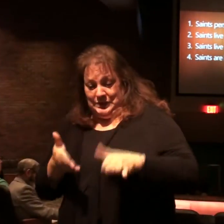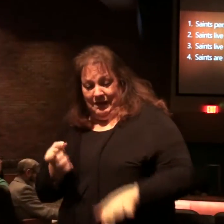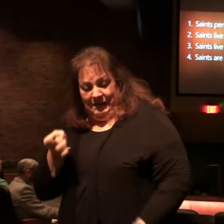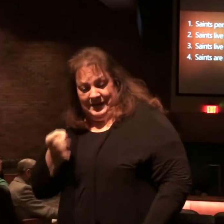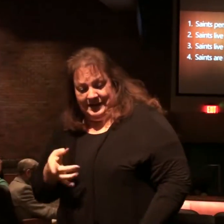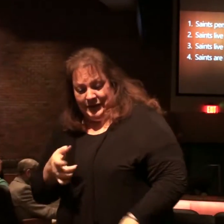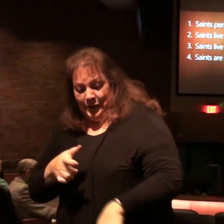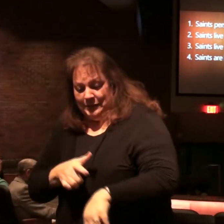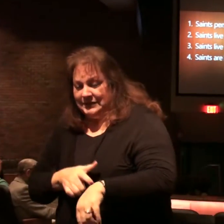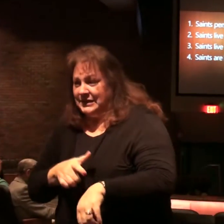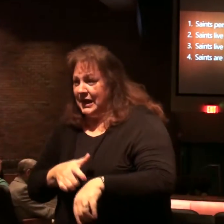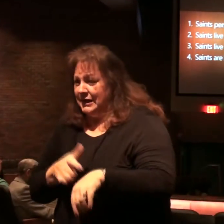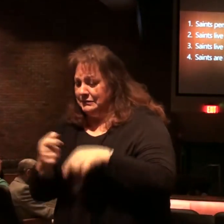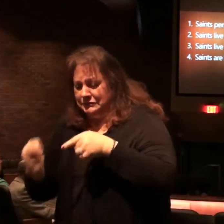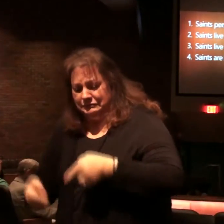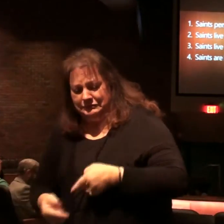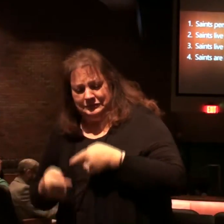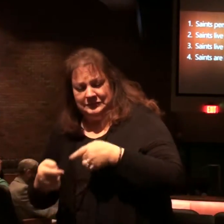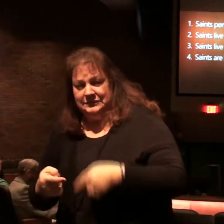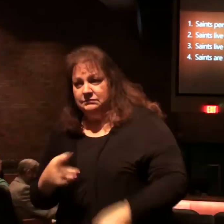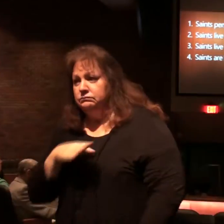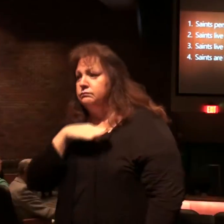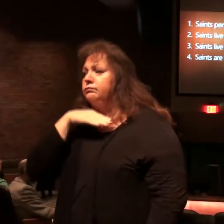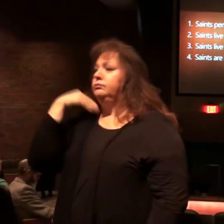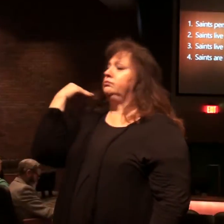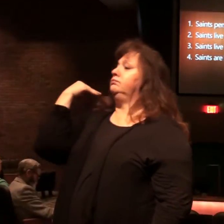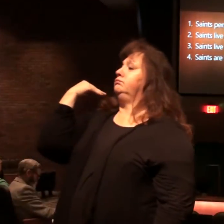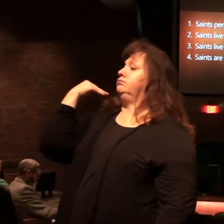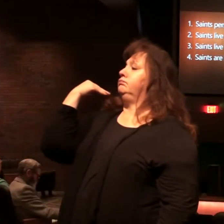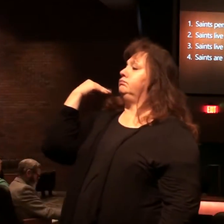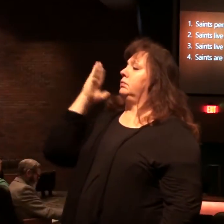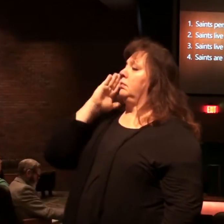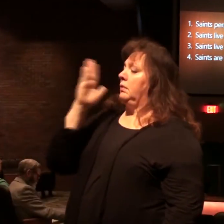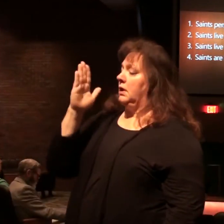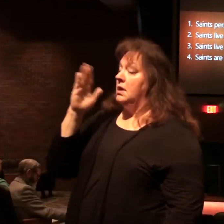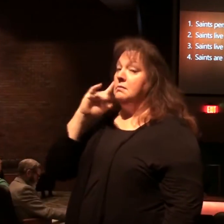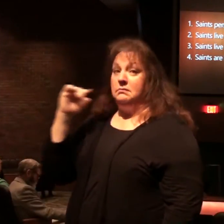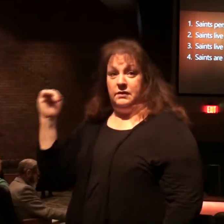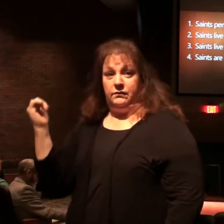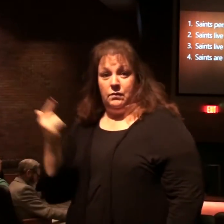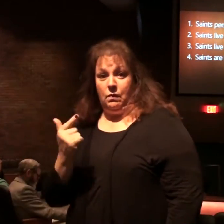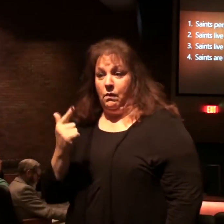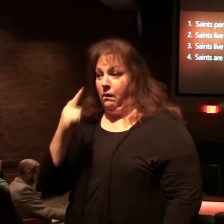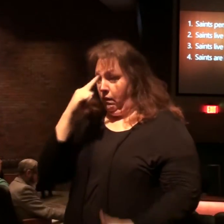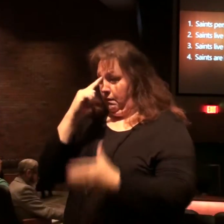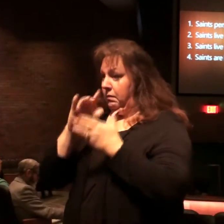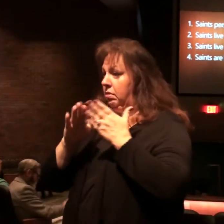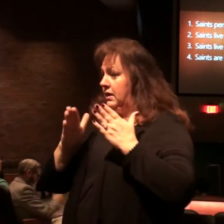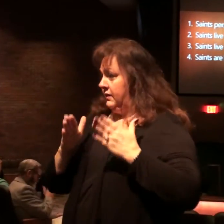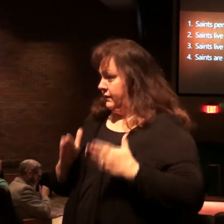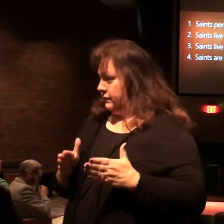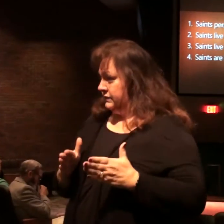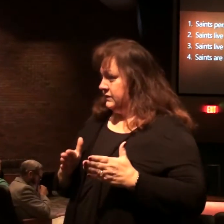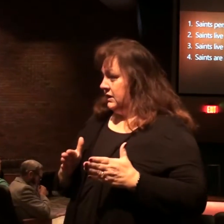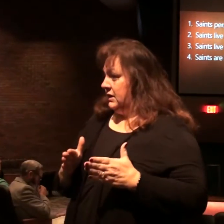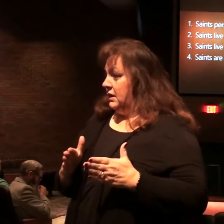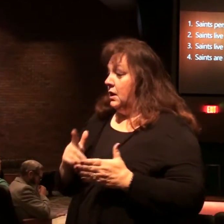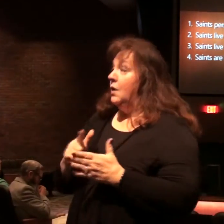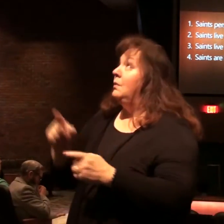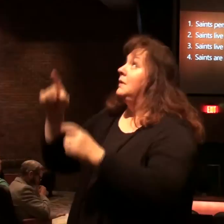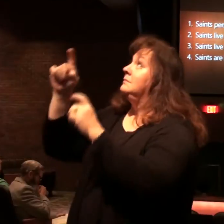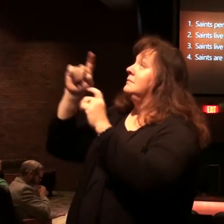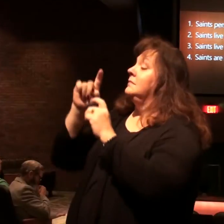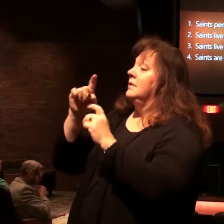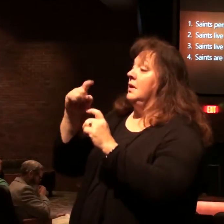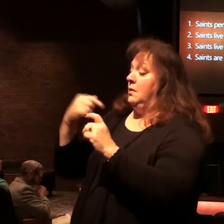time of tribulation as martyrs. But it's true for every believer. The blessing here is for